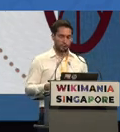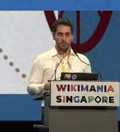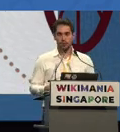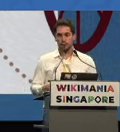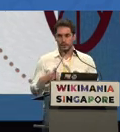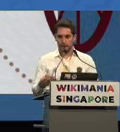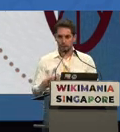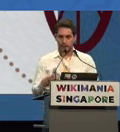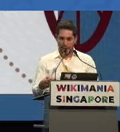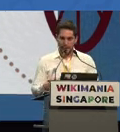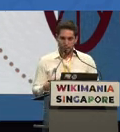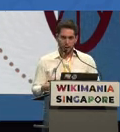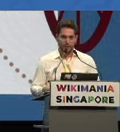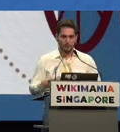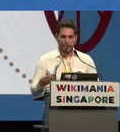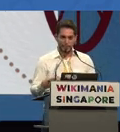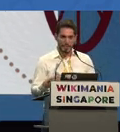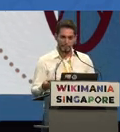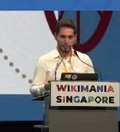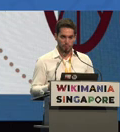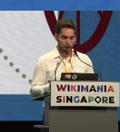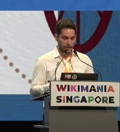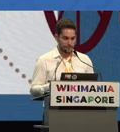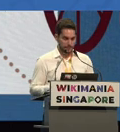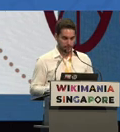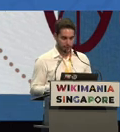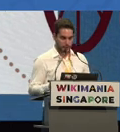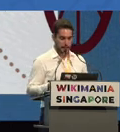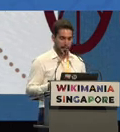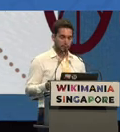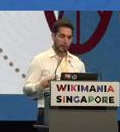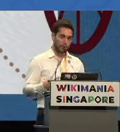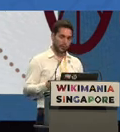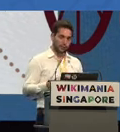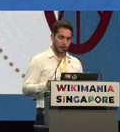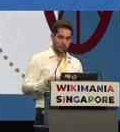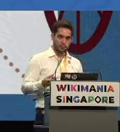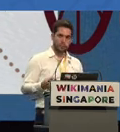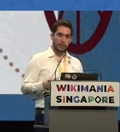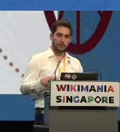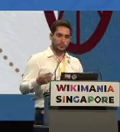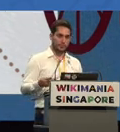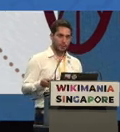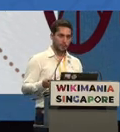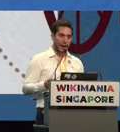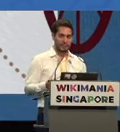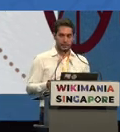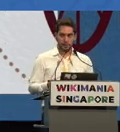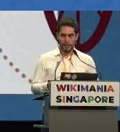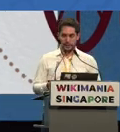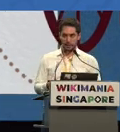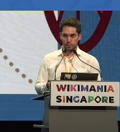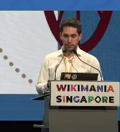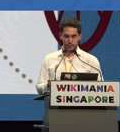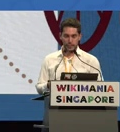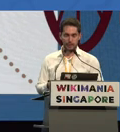You can also start to say hello and make some sign with your family. And you can contact us if you want to become active